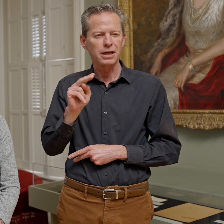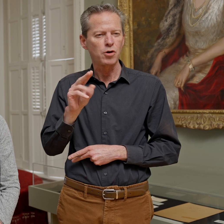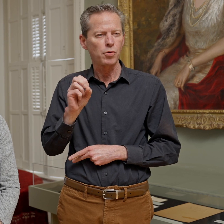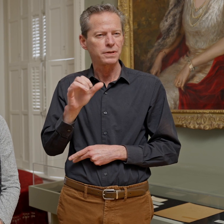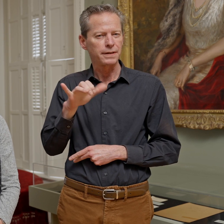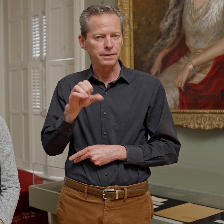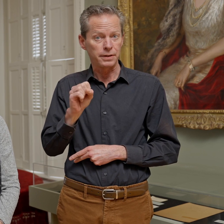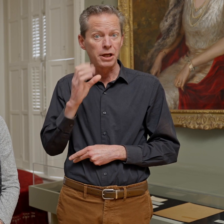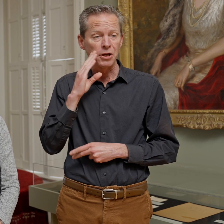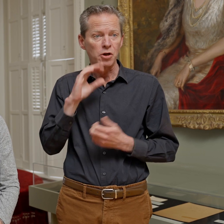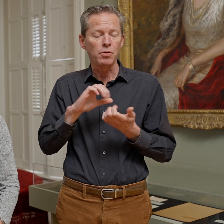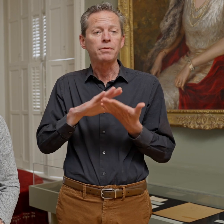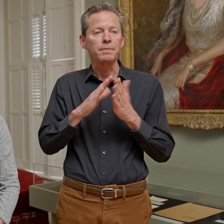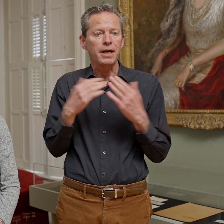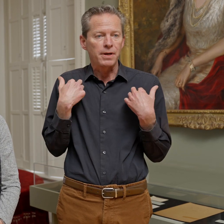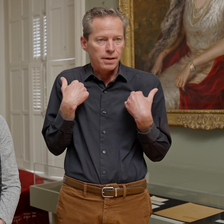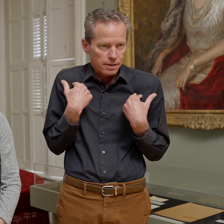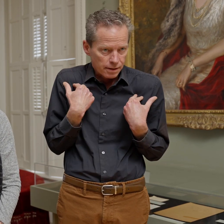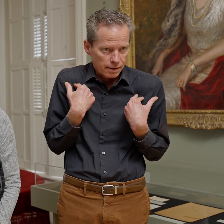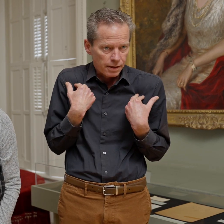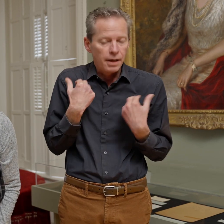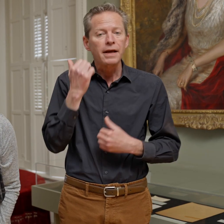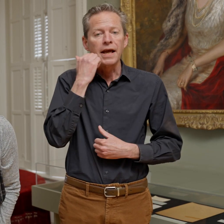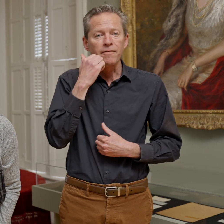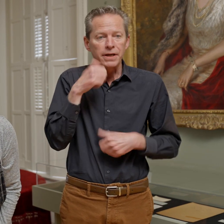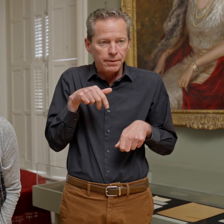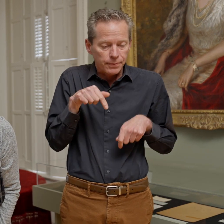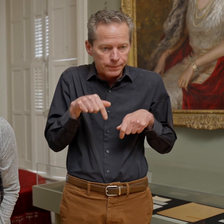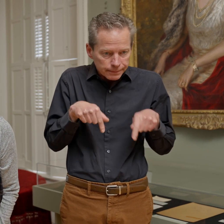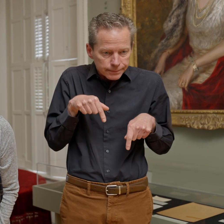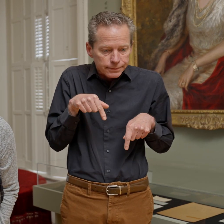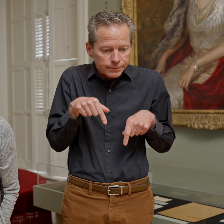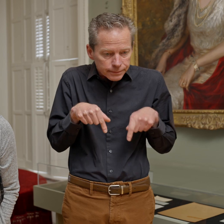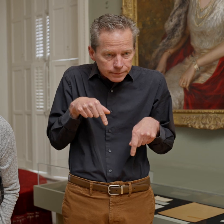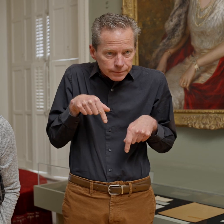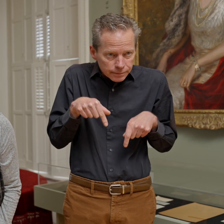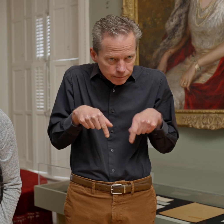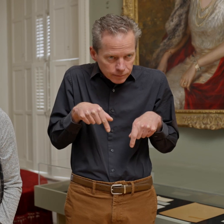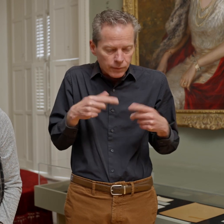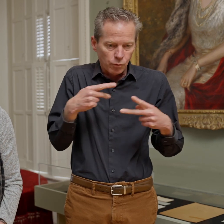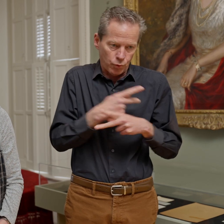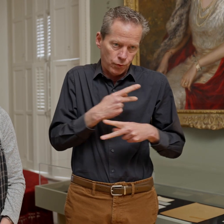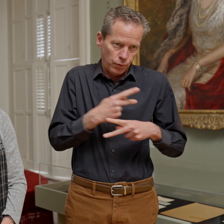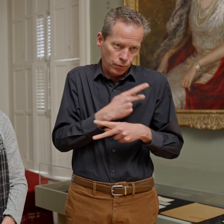was becoming hunchback every day. He was basically walking basically hunchback like this to get in and out of the house.